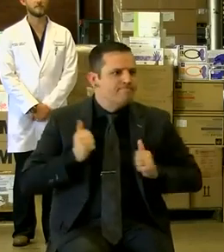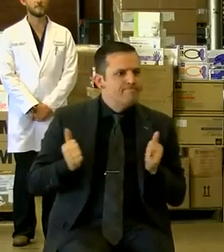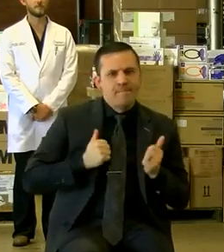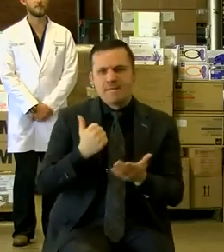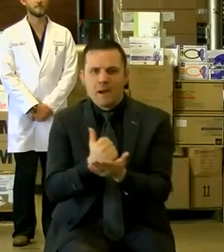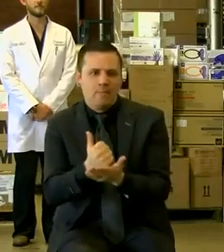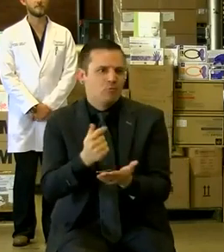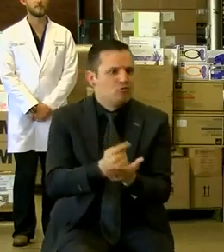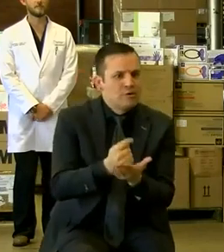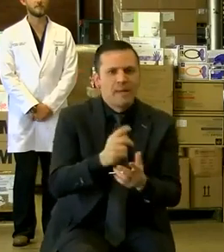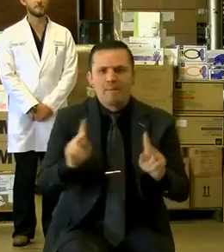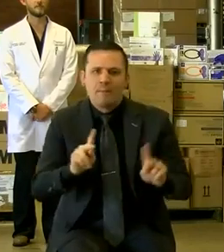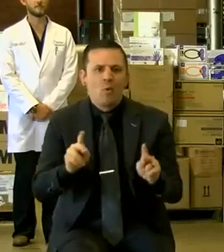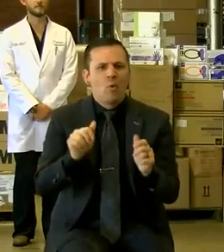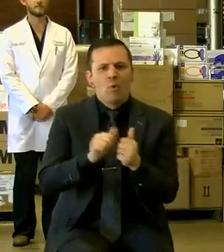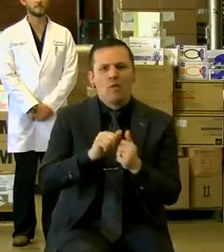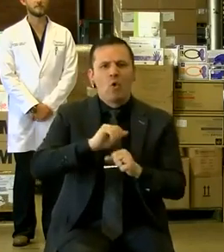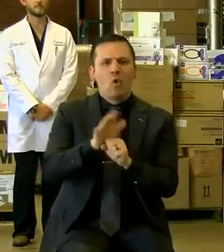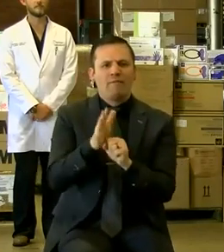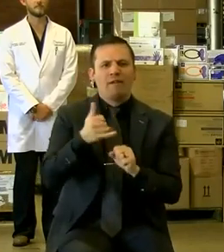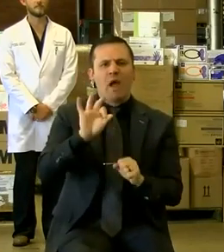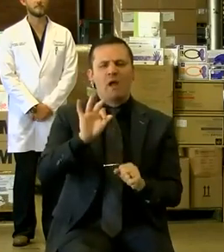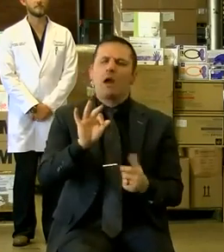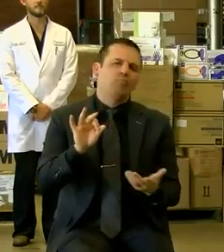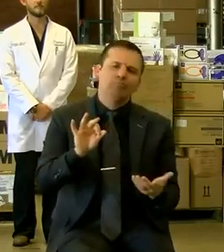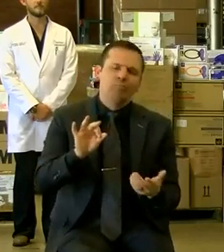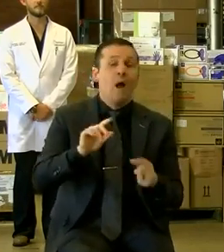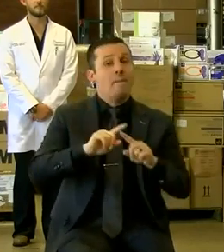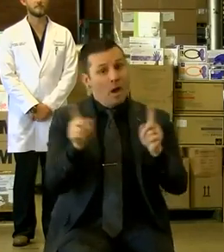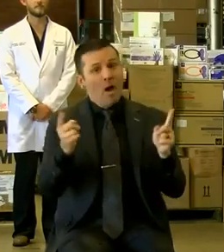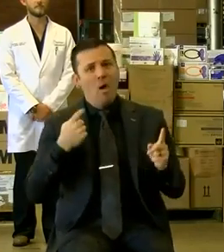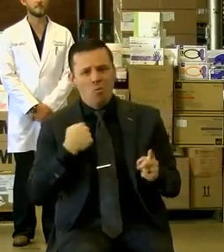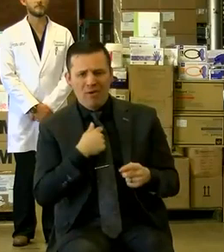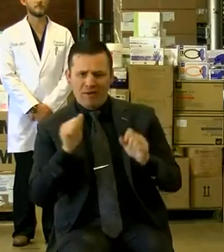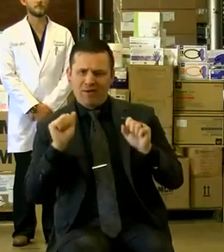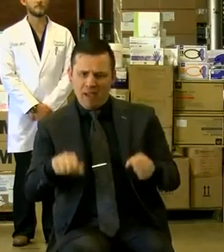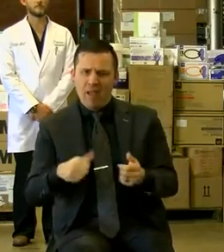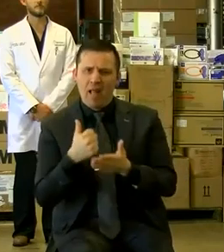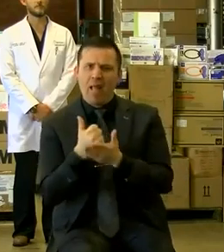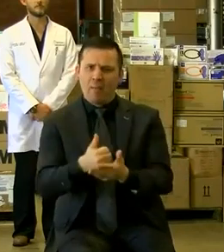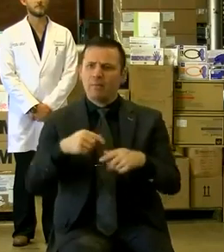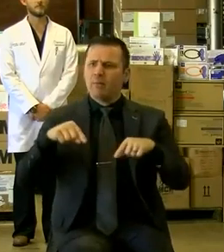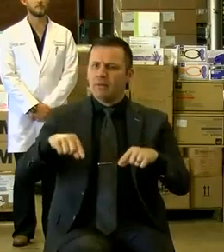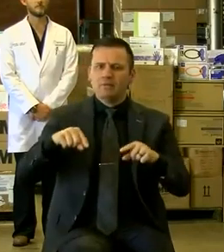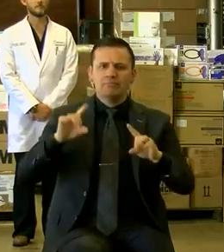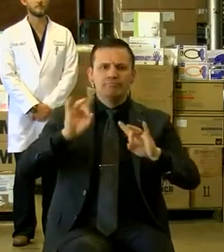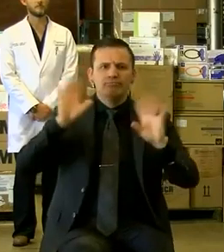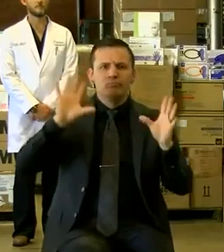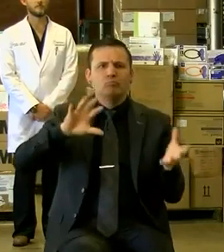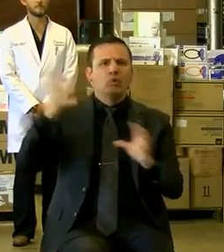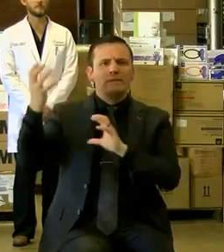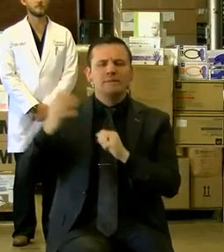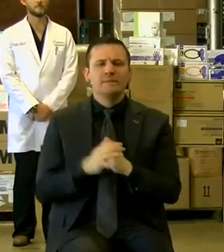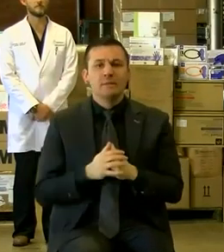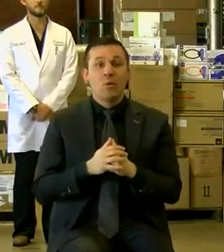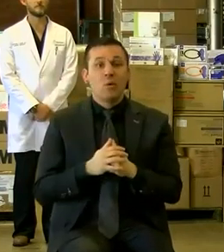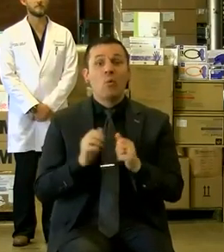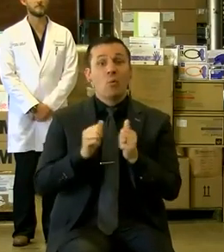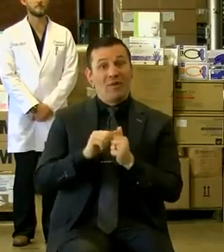However, there are things that we can do that can actually help this pandemic crisis. And so with that in mind,